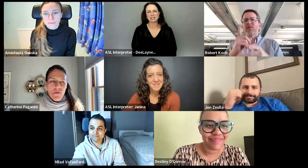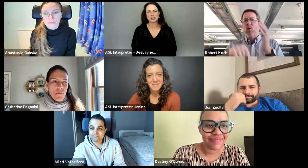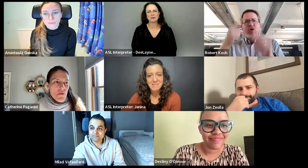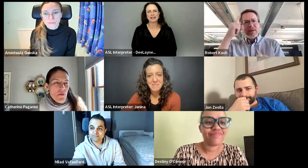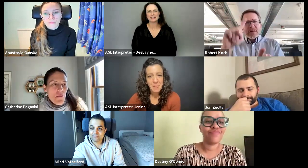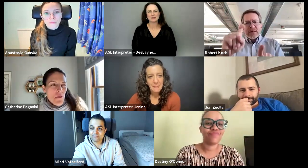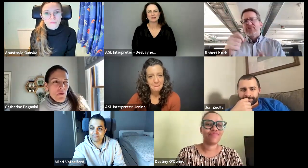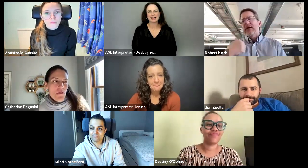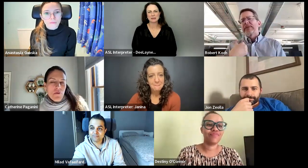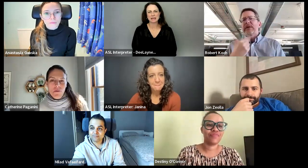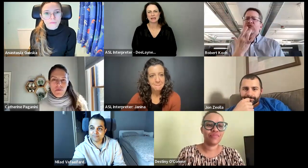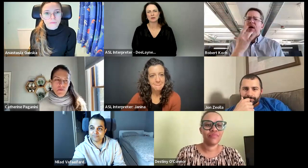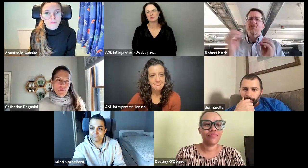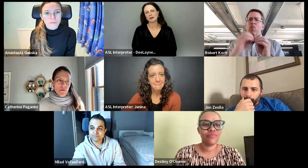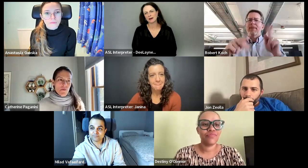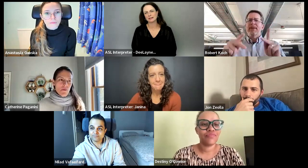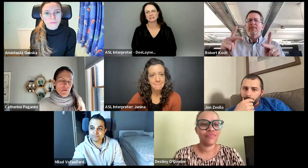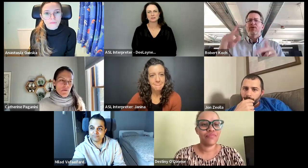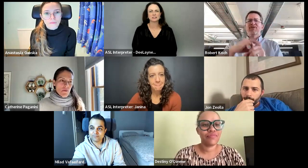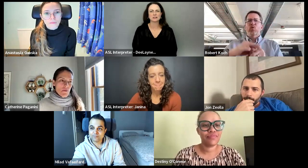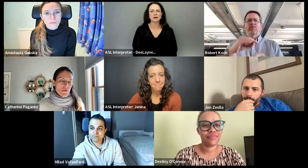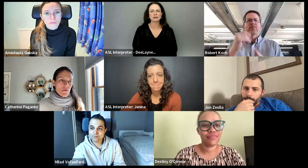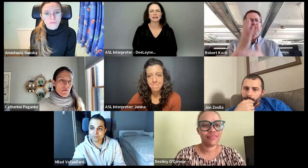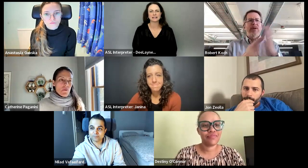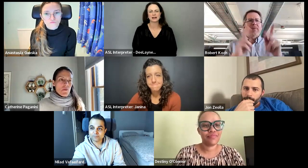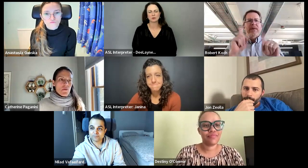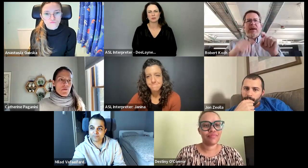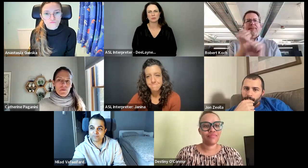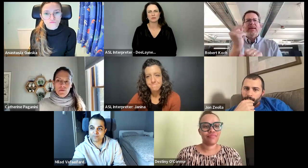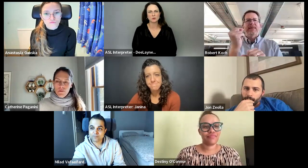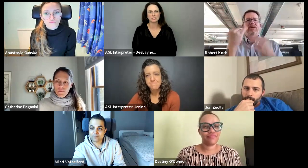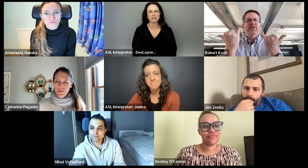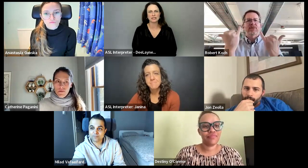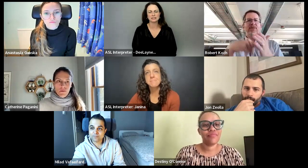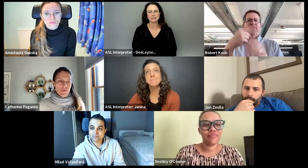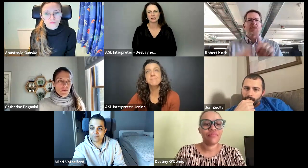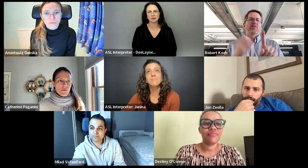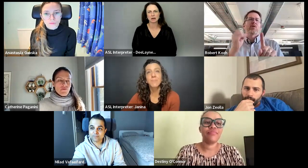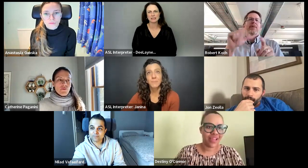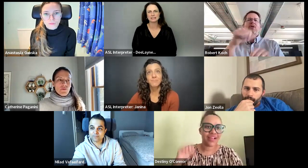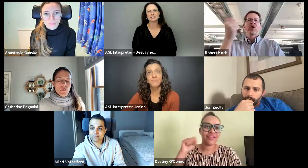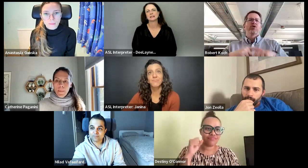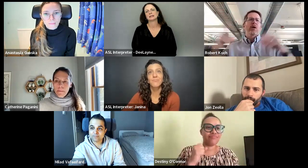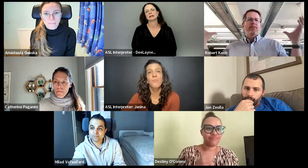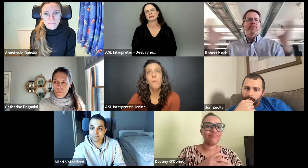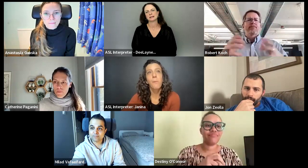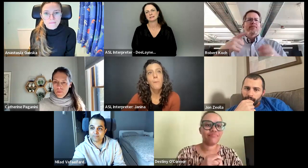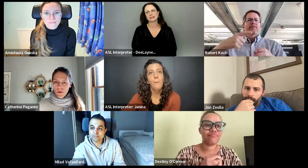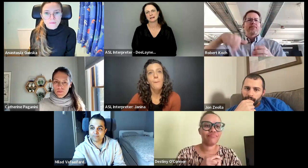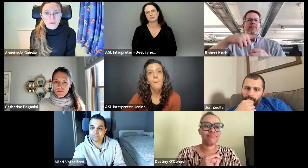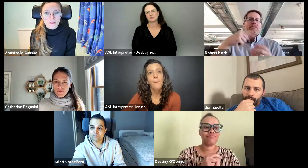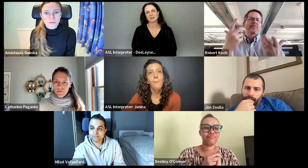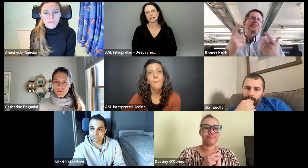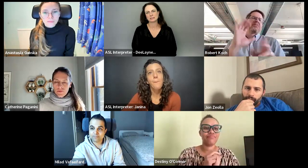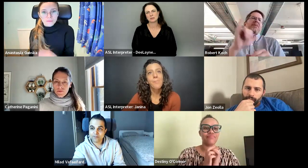was wanting a show of hands about the last meeting, what you thought, et cetera. So, I'd like to have more people vote and comment and